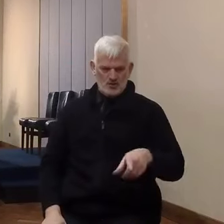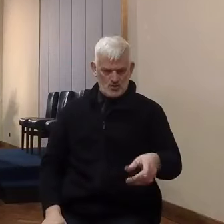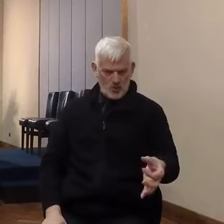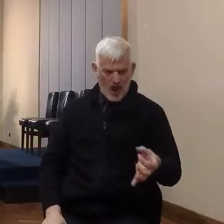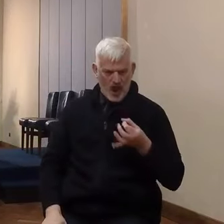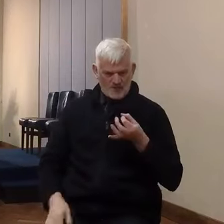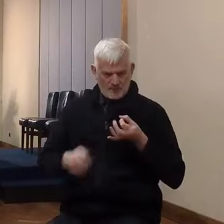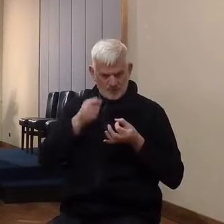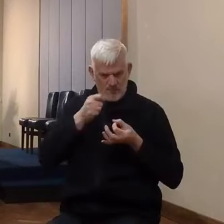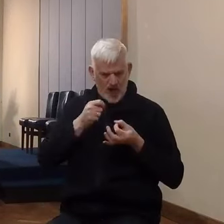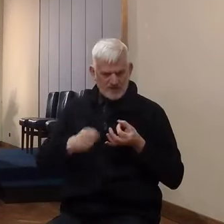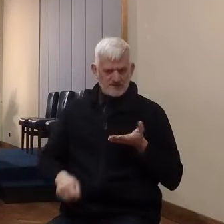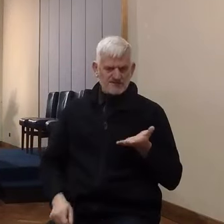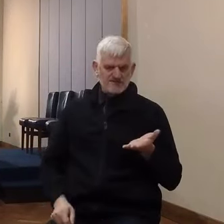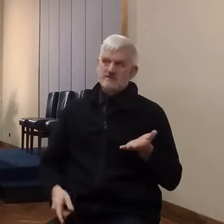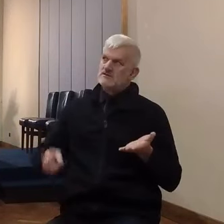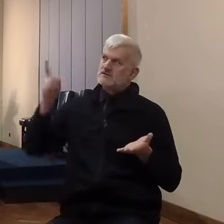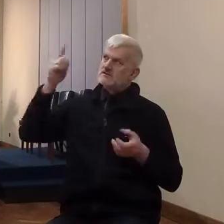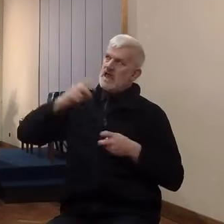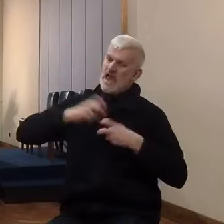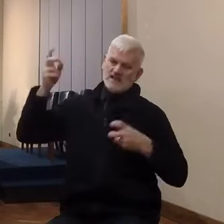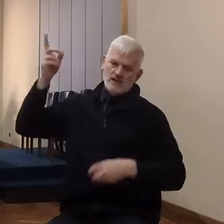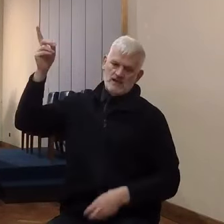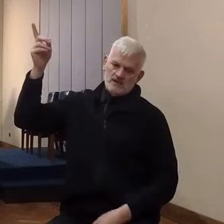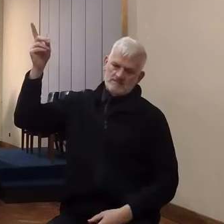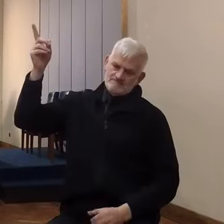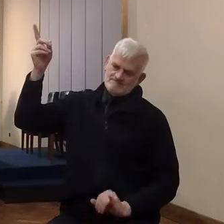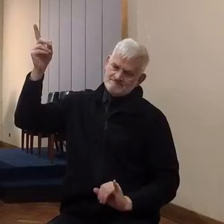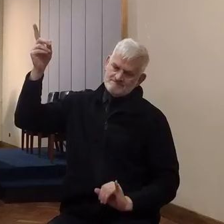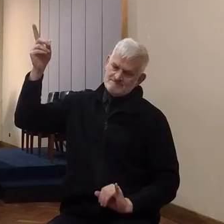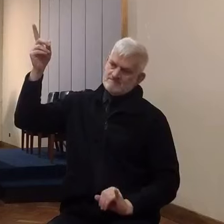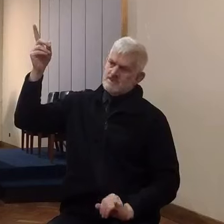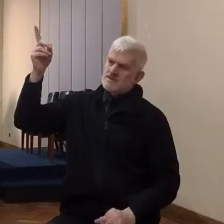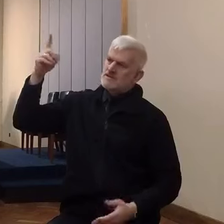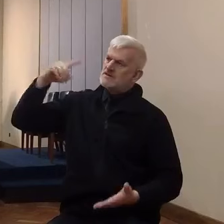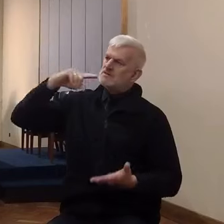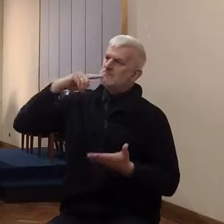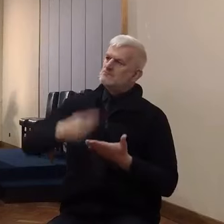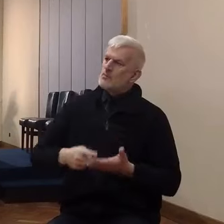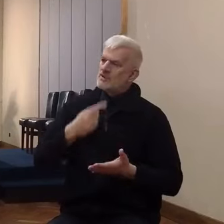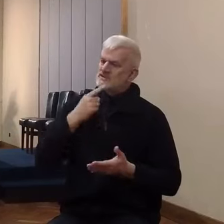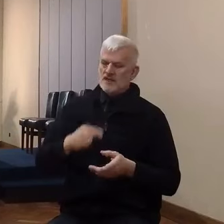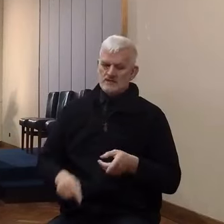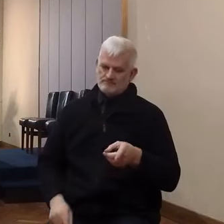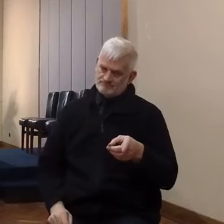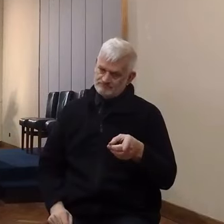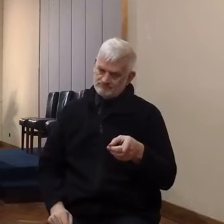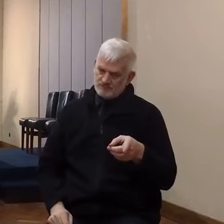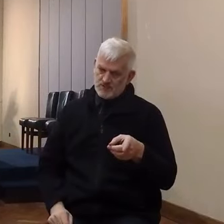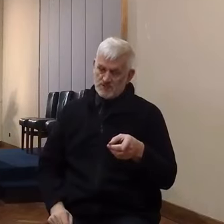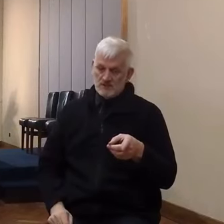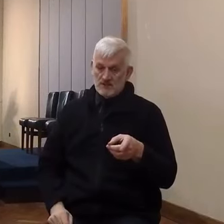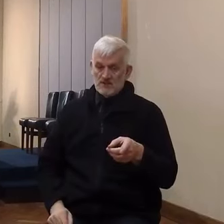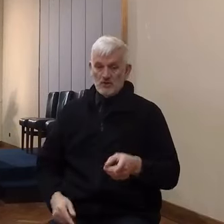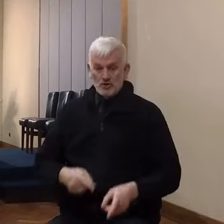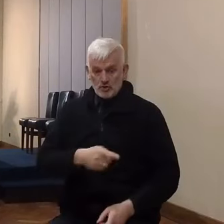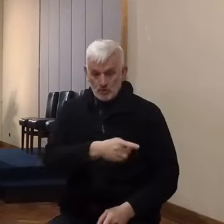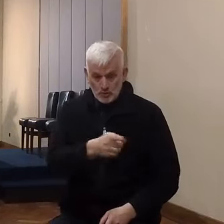spies. And was rough, and swear as they, surely there shall not one of these men of this evil